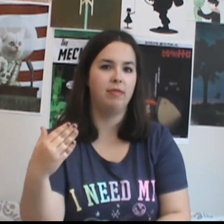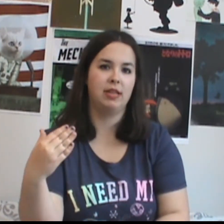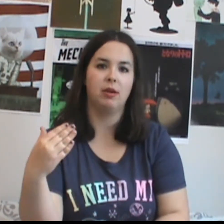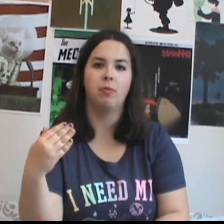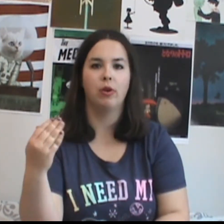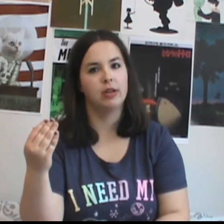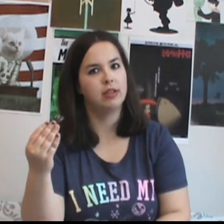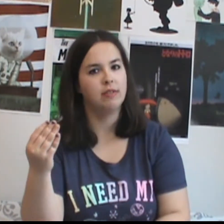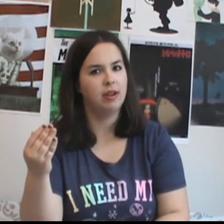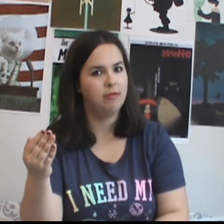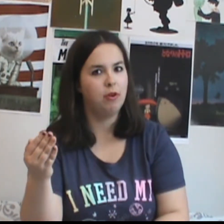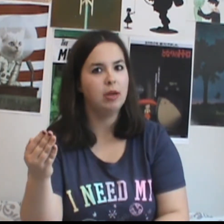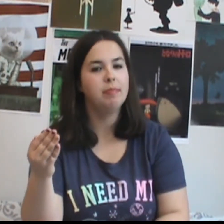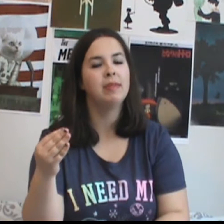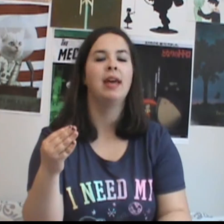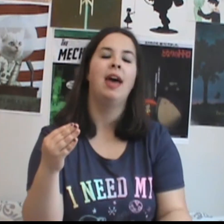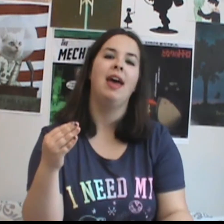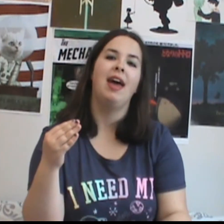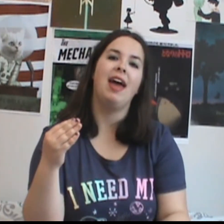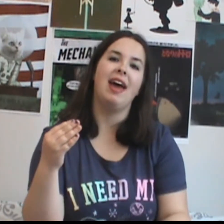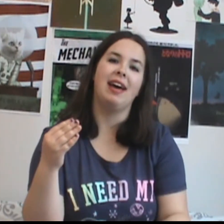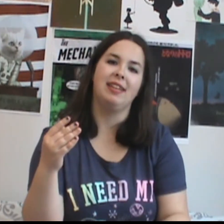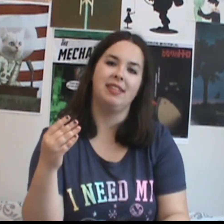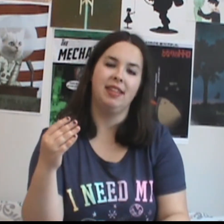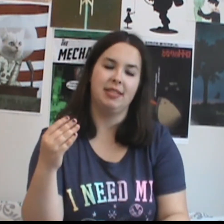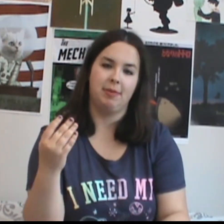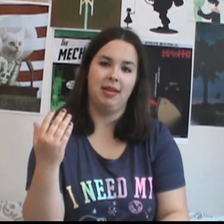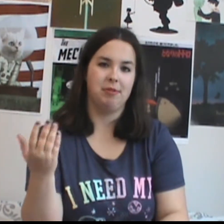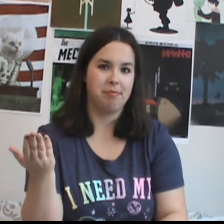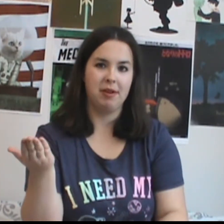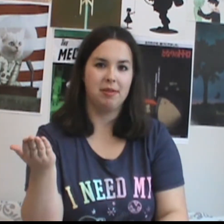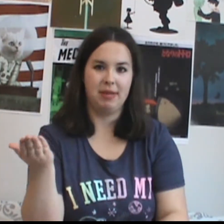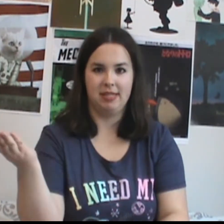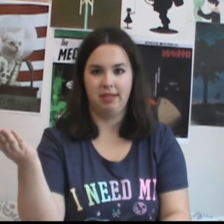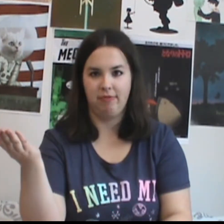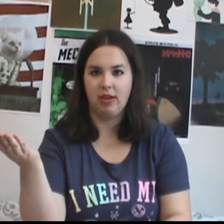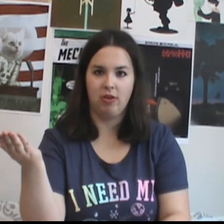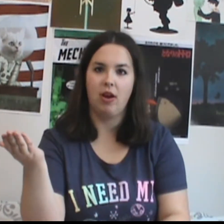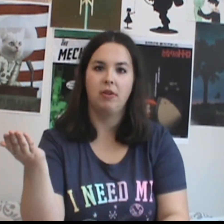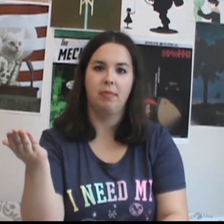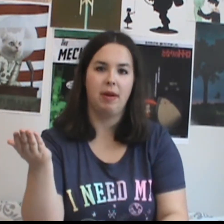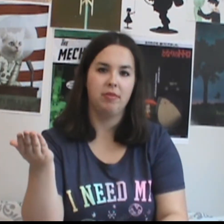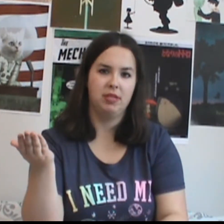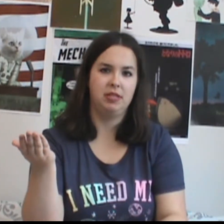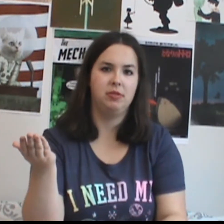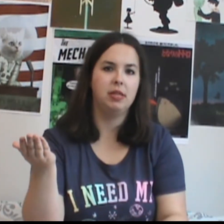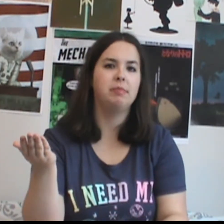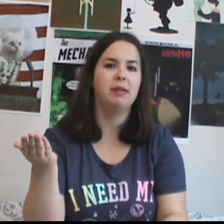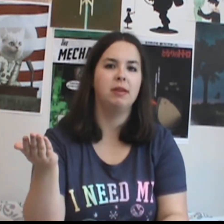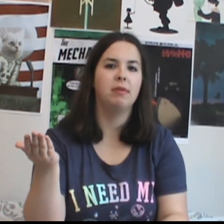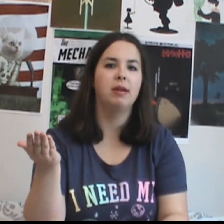victim worked for. And that's why he was murdered because he figured out about this drug smuggling ring